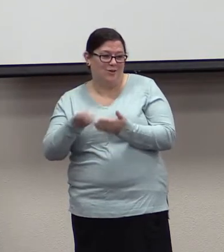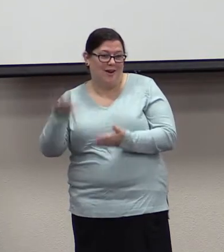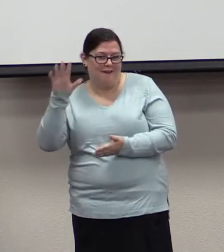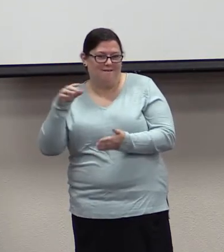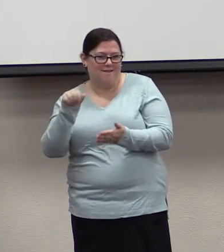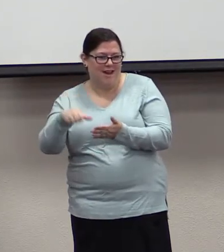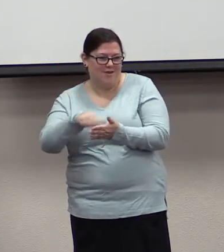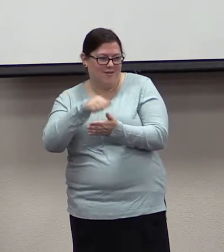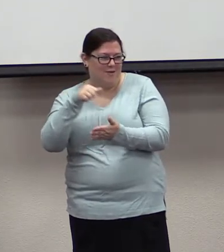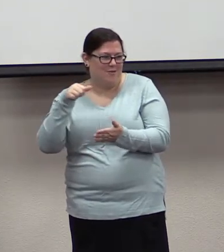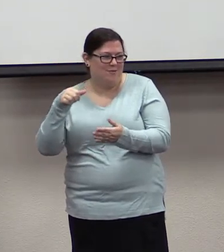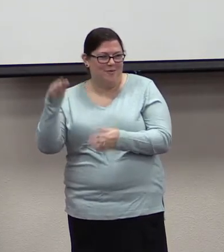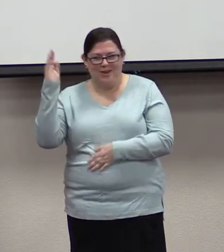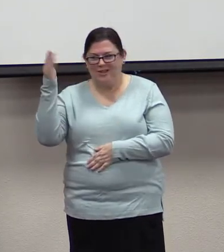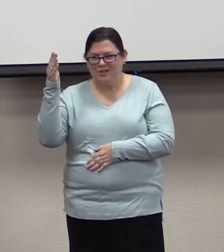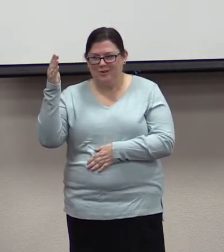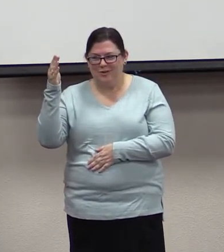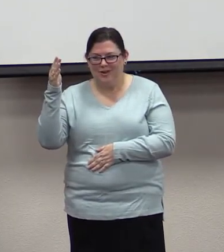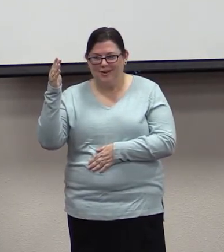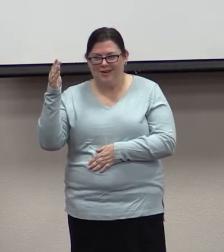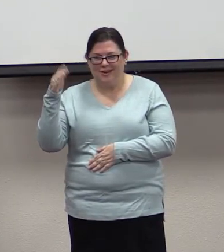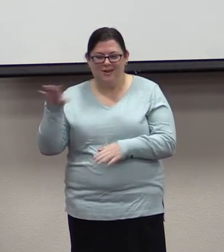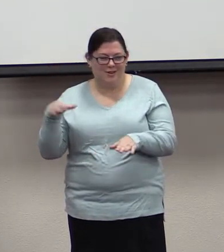example was more to get brownie points from Gibby.